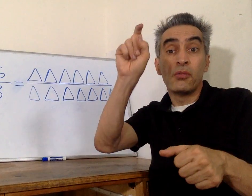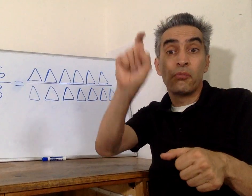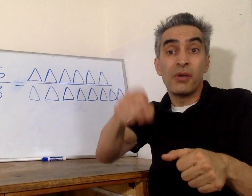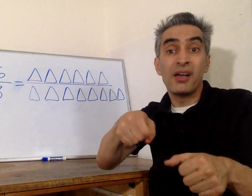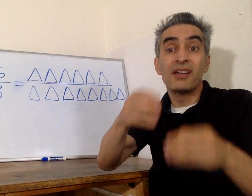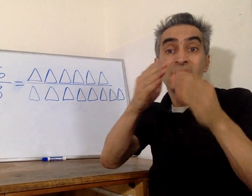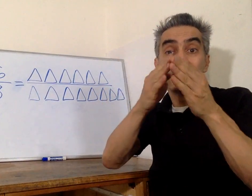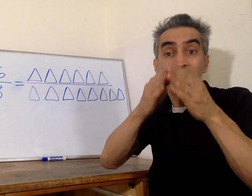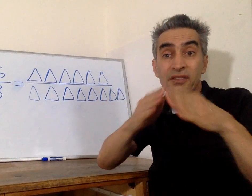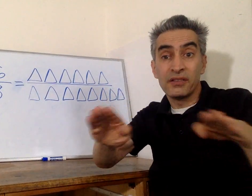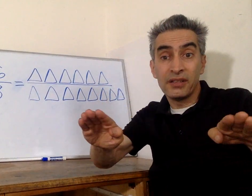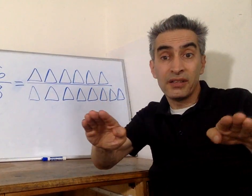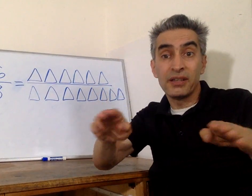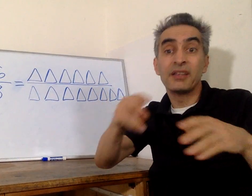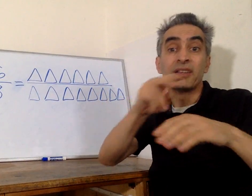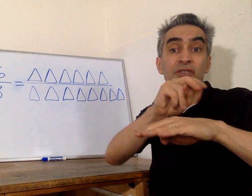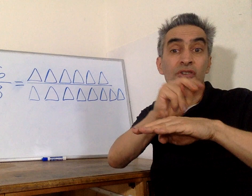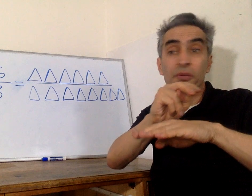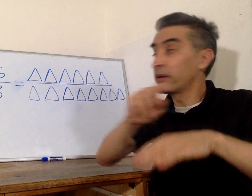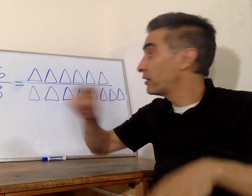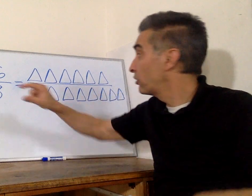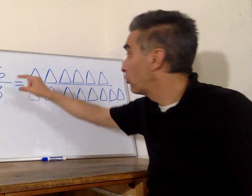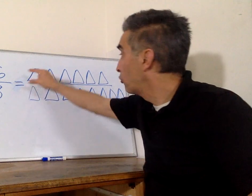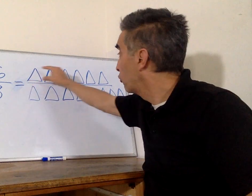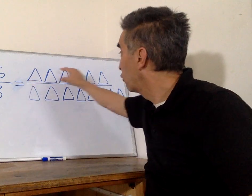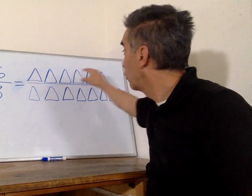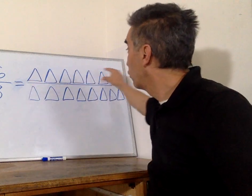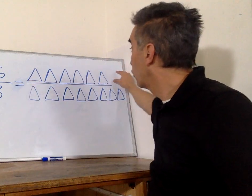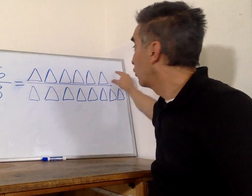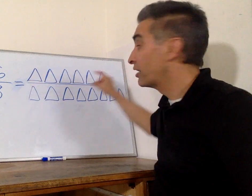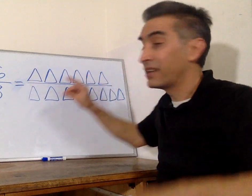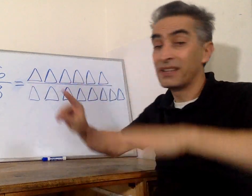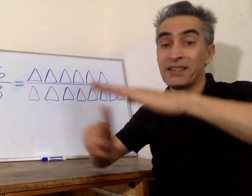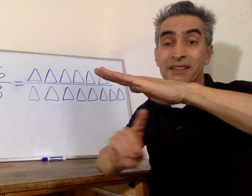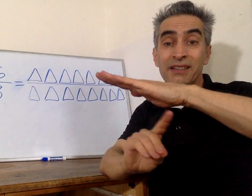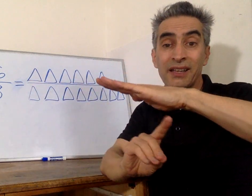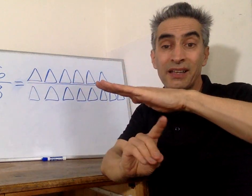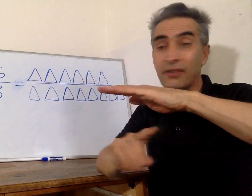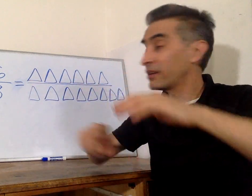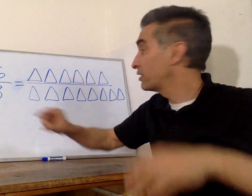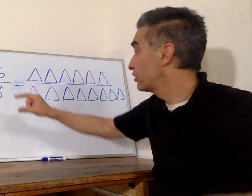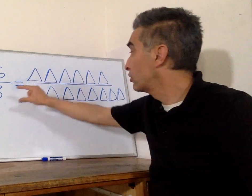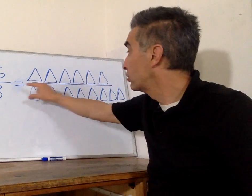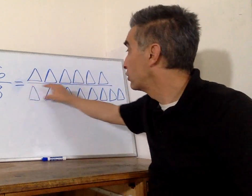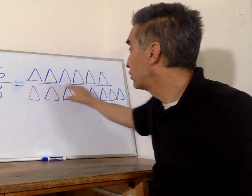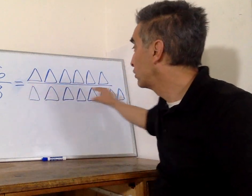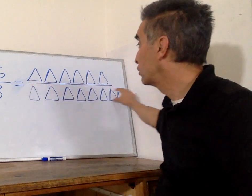Remember, you must split the numerator and the denominator